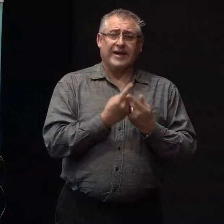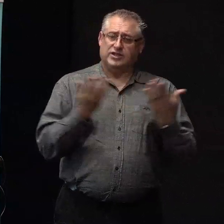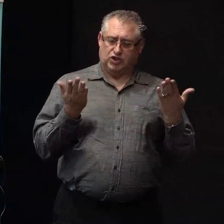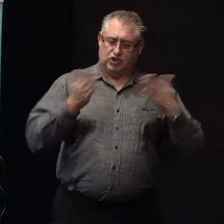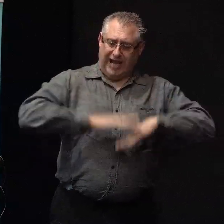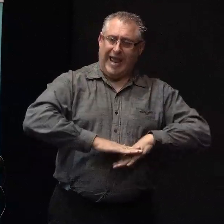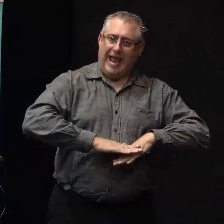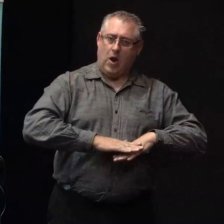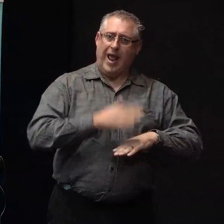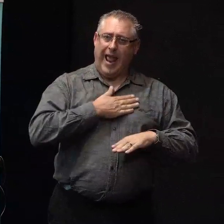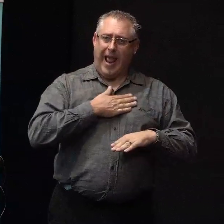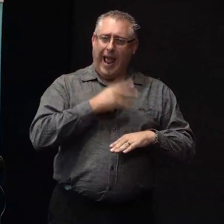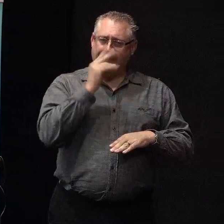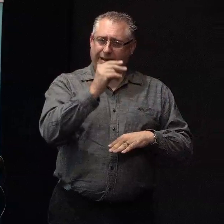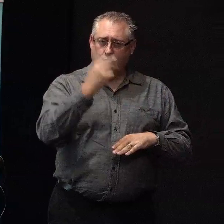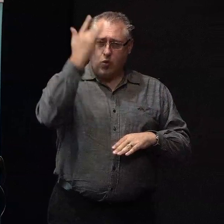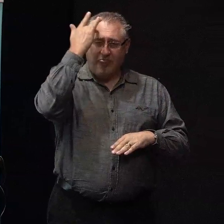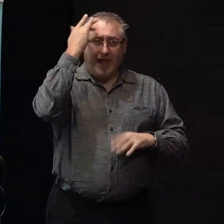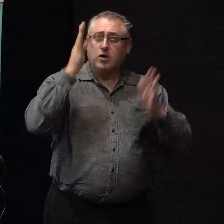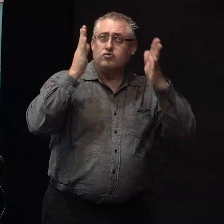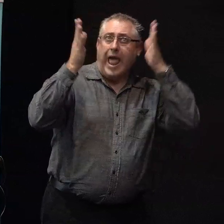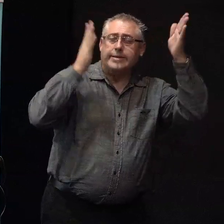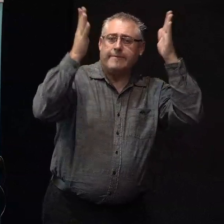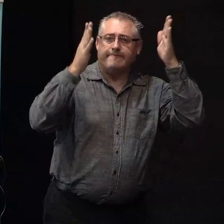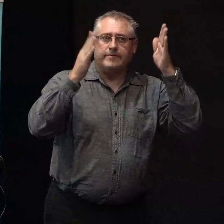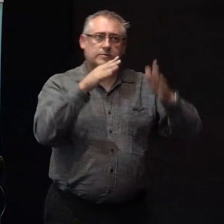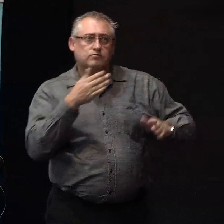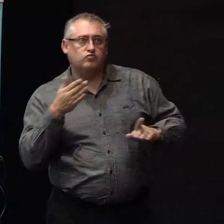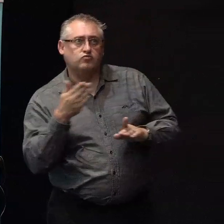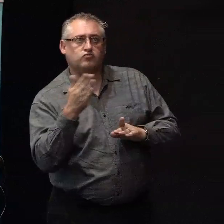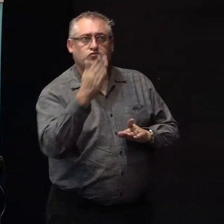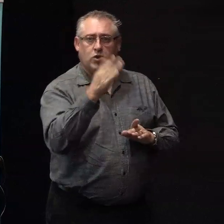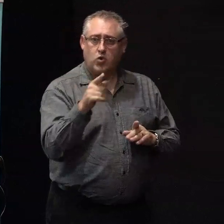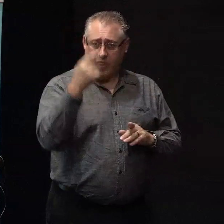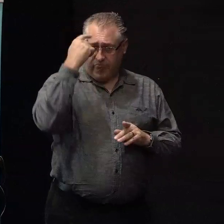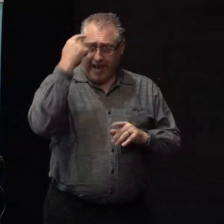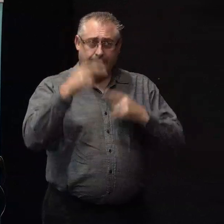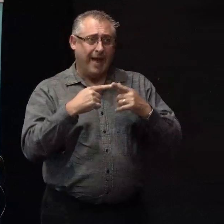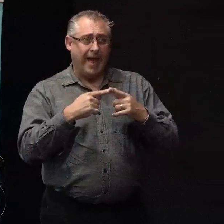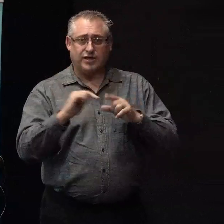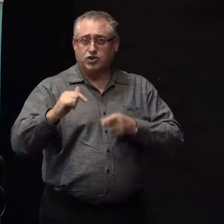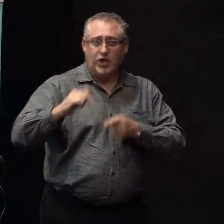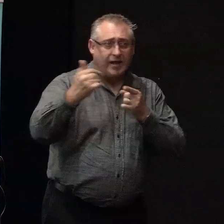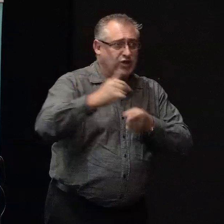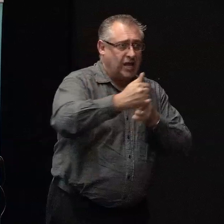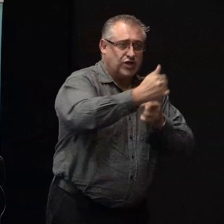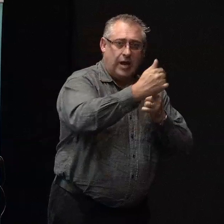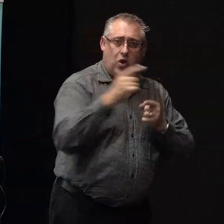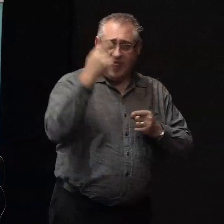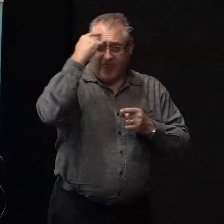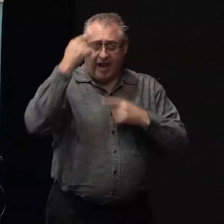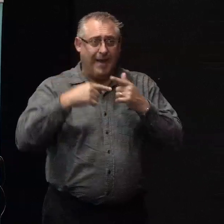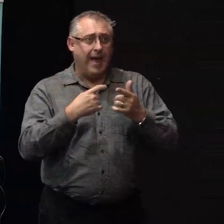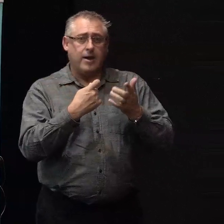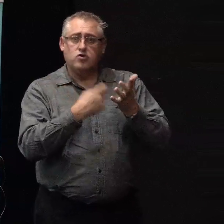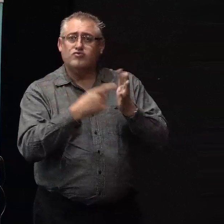ability to think strategically and think creatively. And if you think about some of the challenges and the things that we're looking ahead of thinking about replanning for our